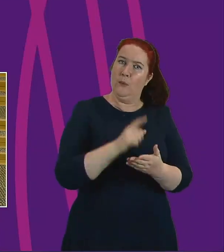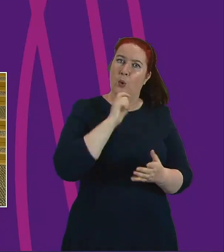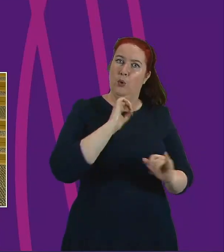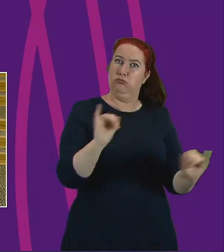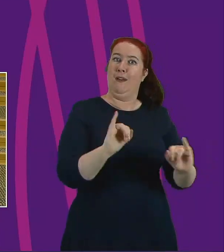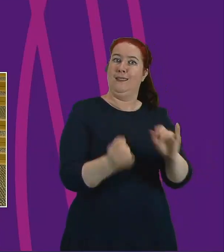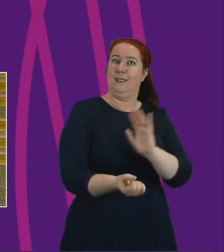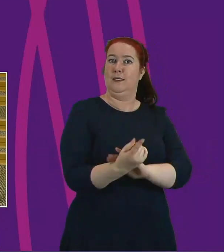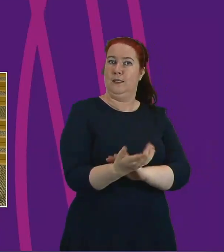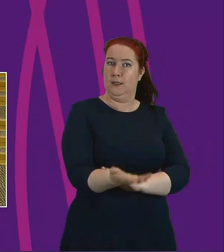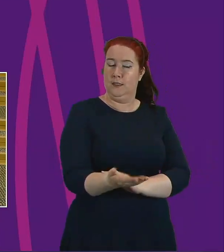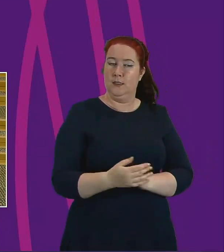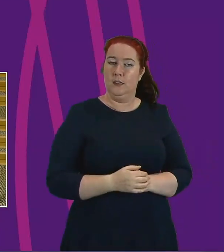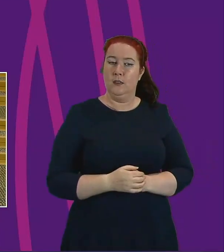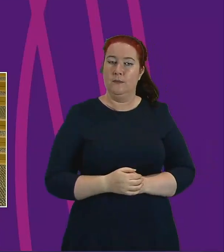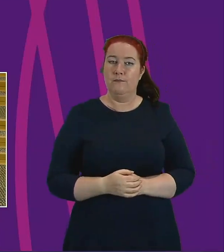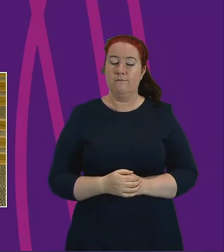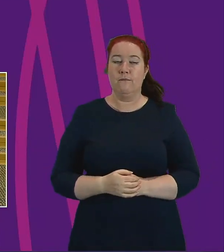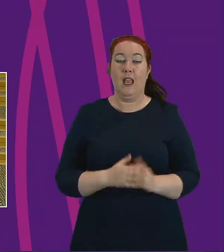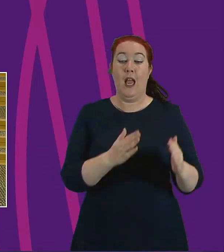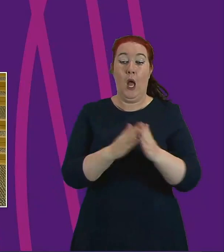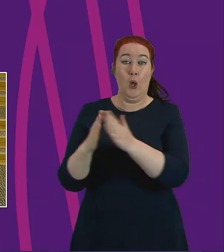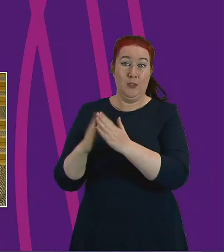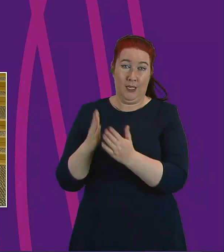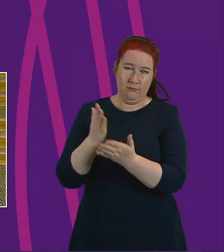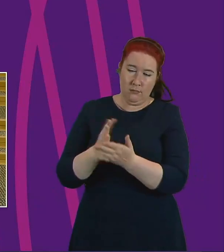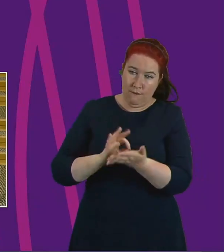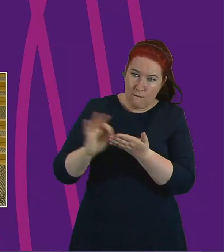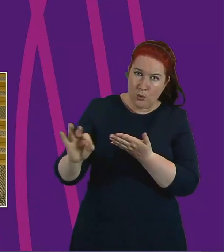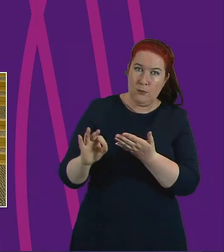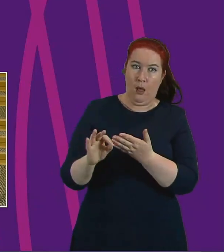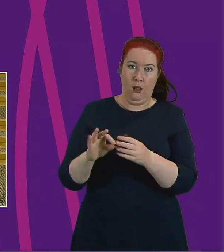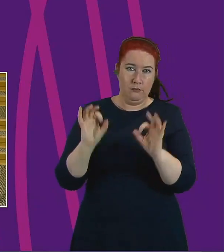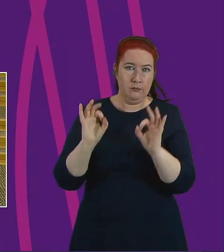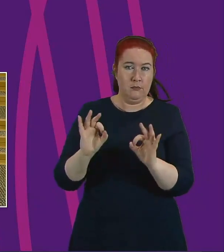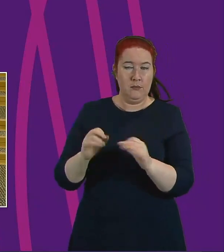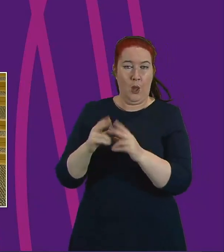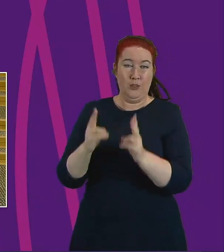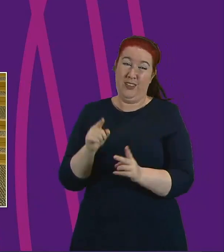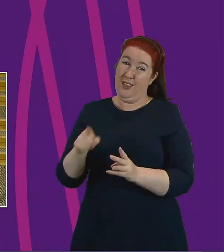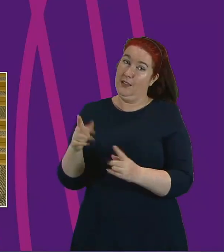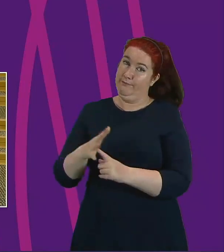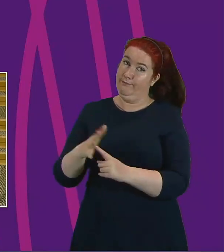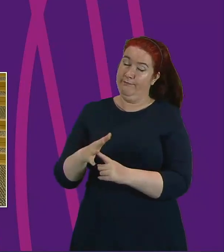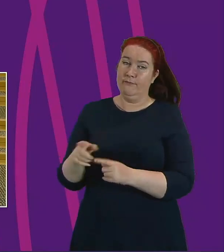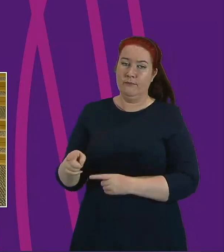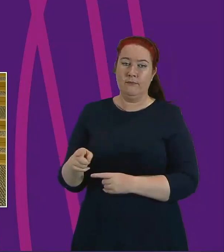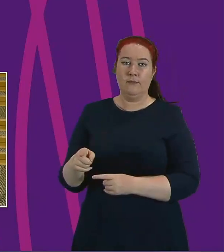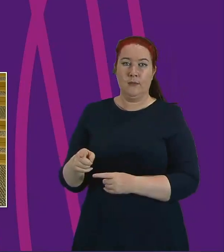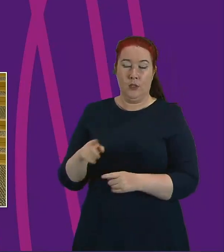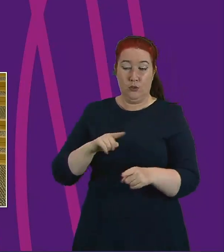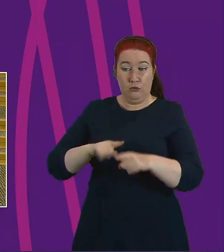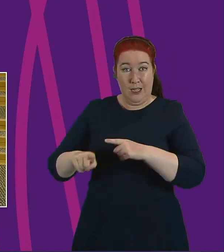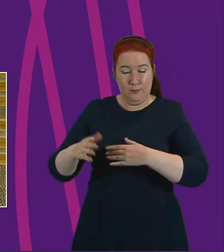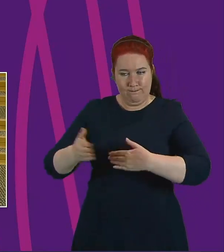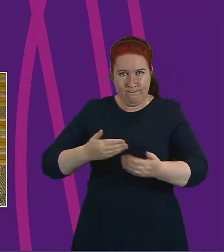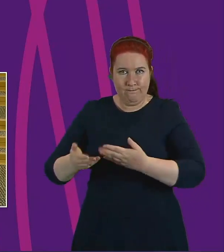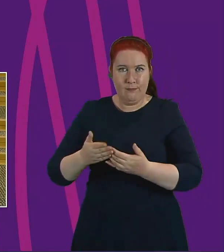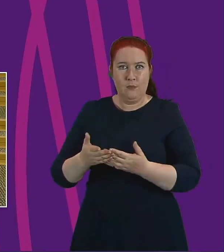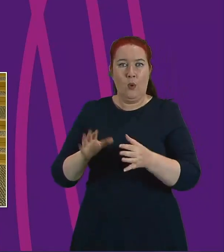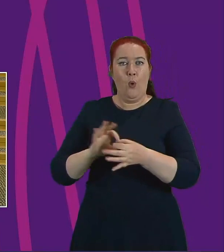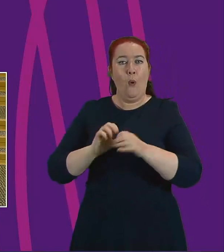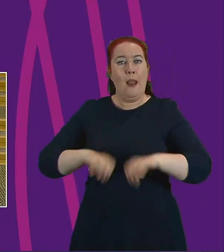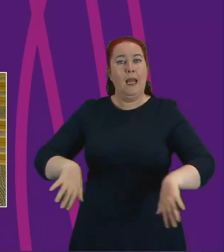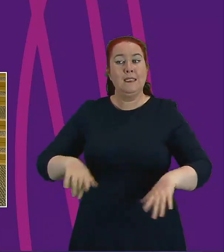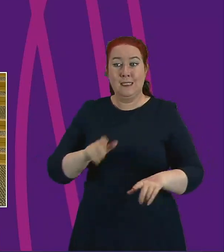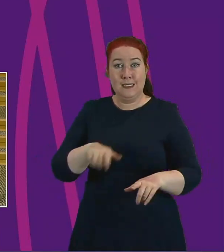Affordable and adequate housing is also a key component of a socially just Scotland. With regards to tackling homelessness the pandemic has